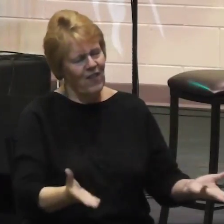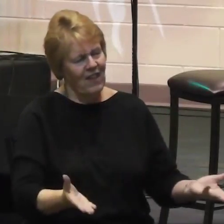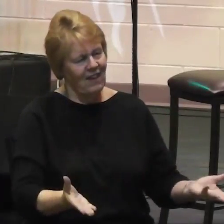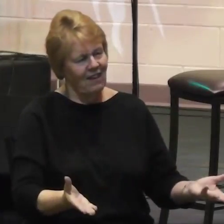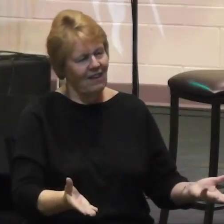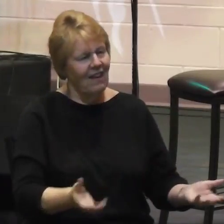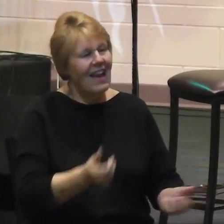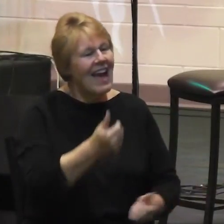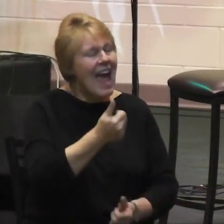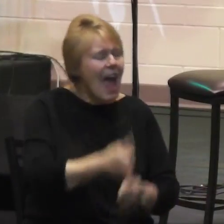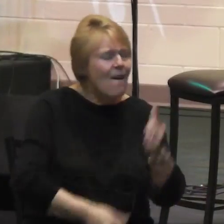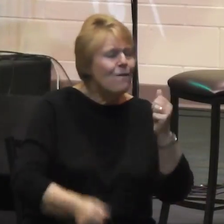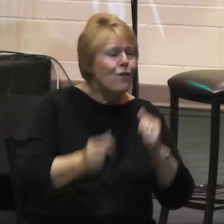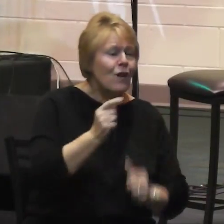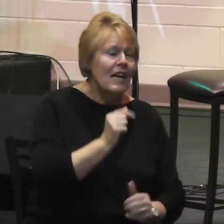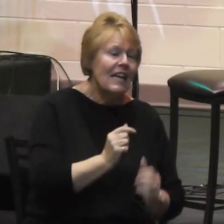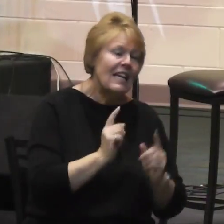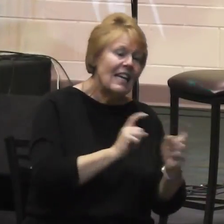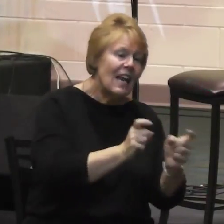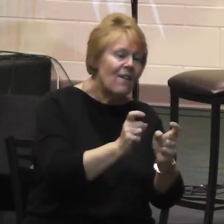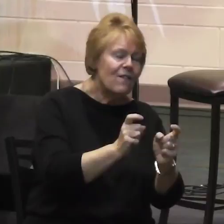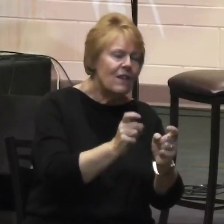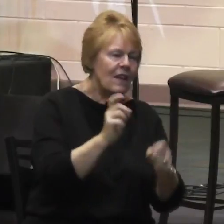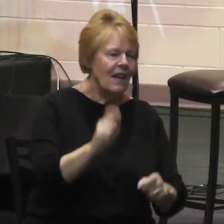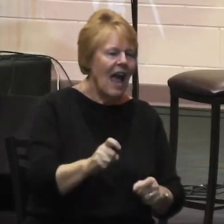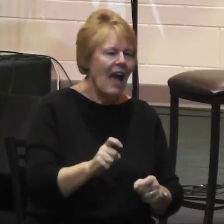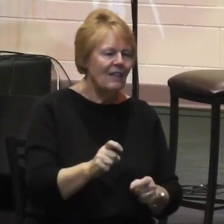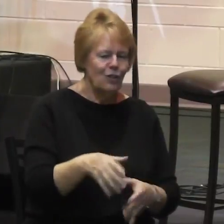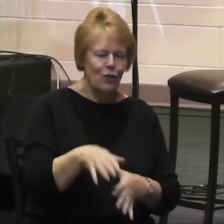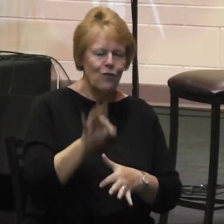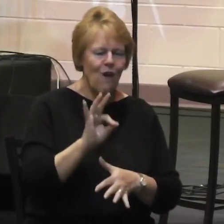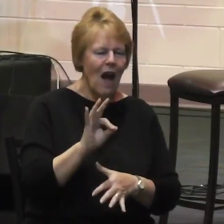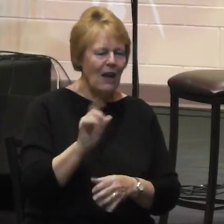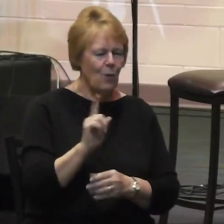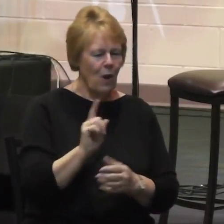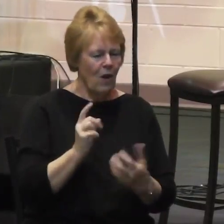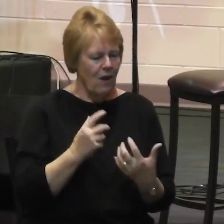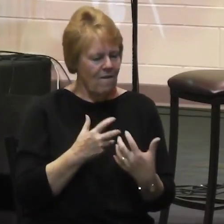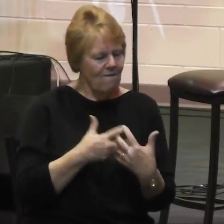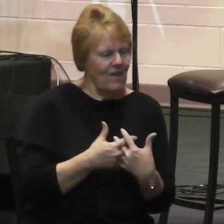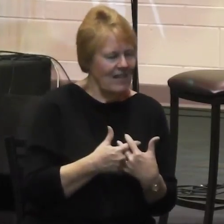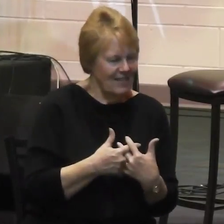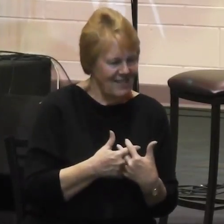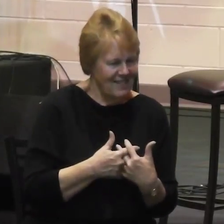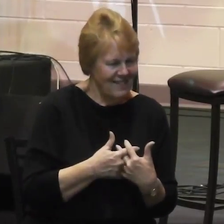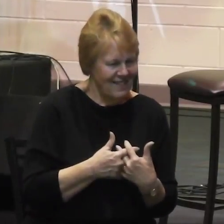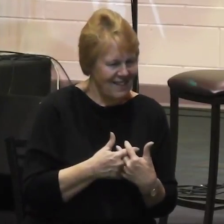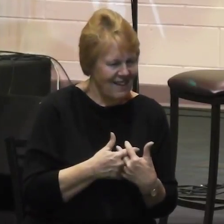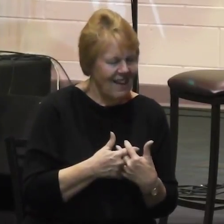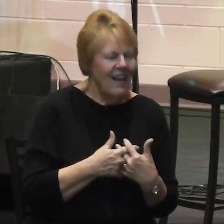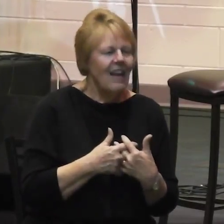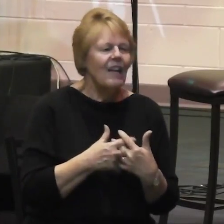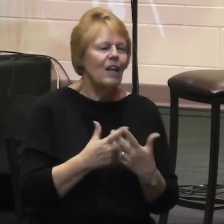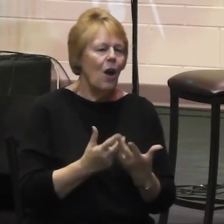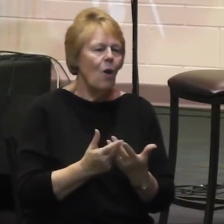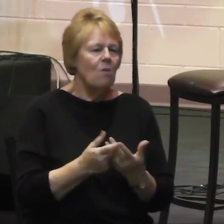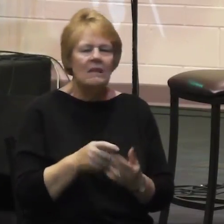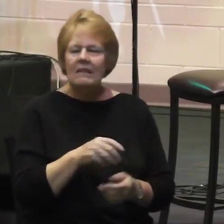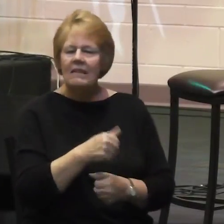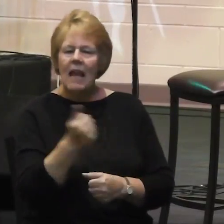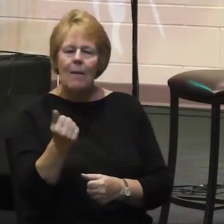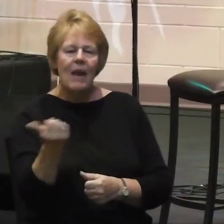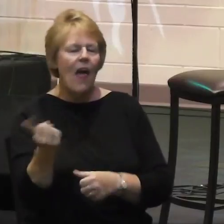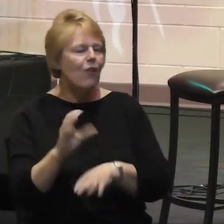find its place. And the same thing in Denver. We need to join up with other churches in doing good in our